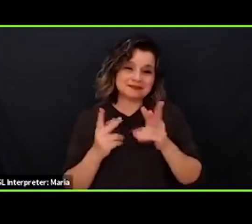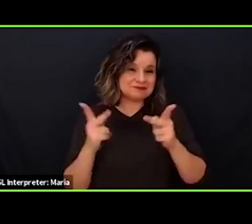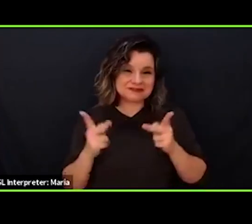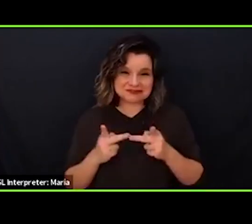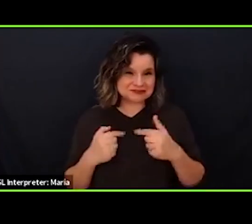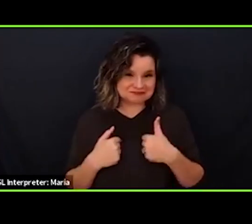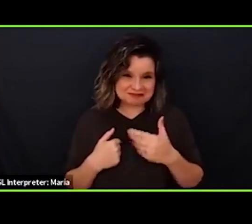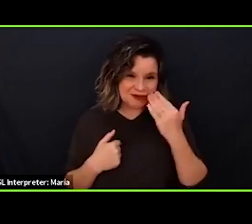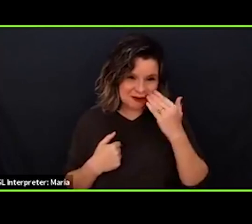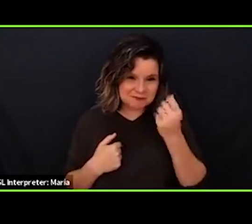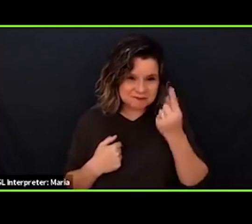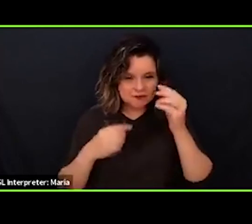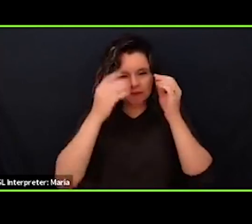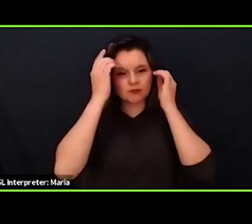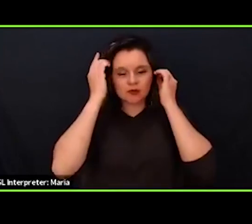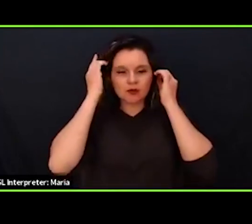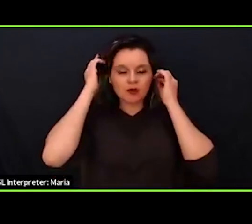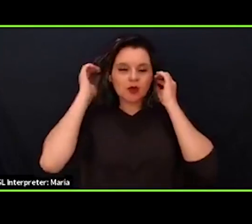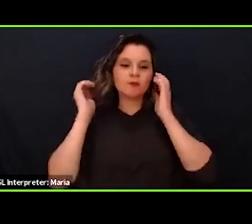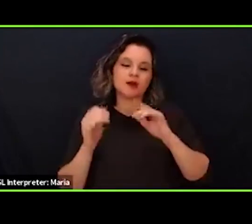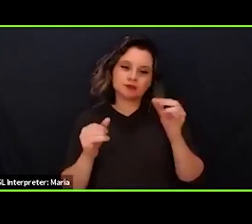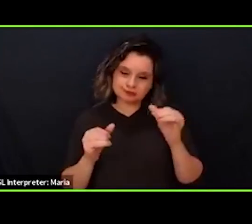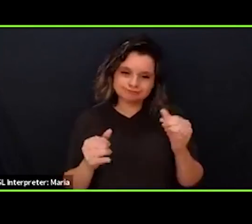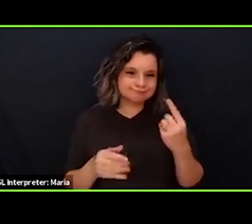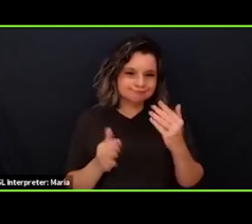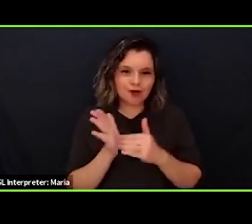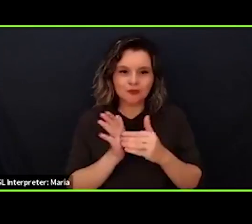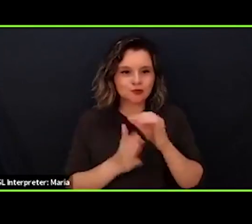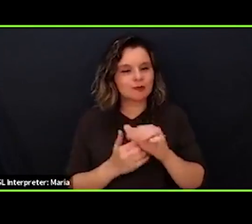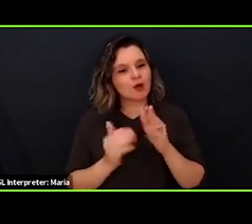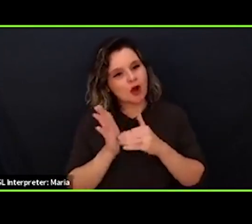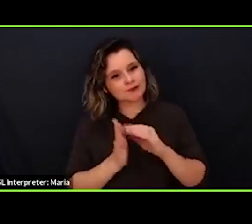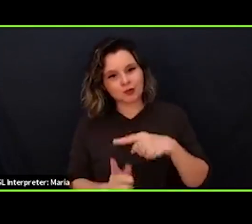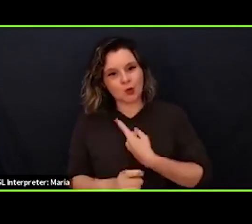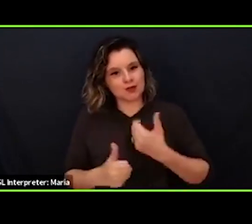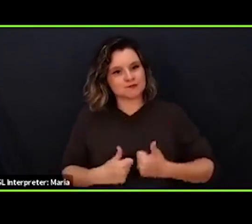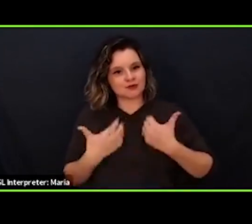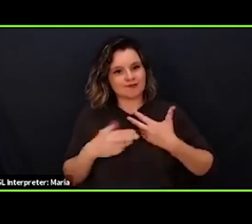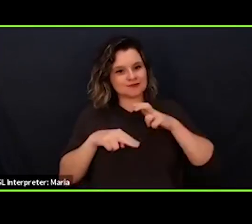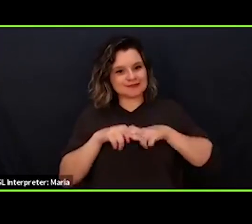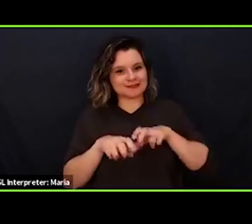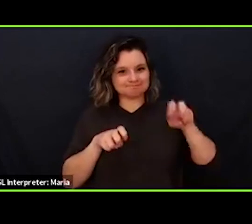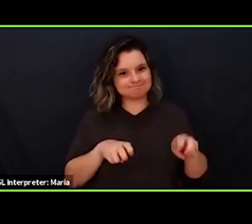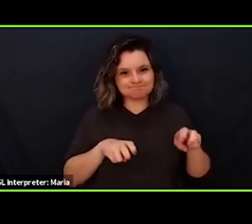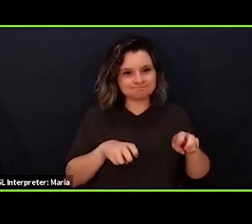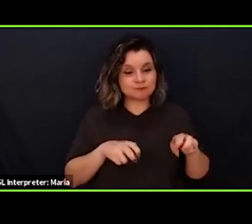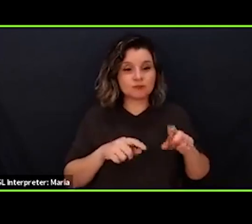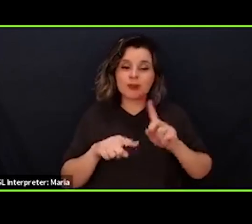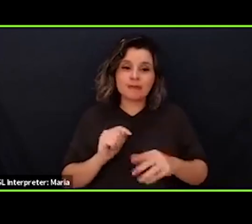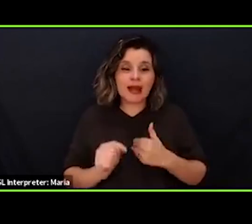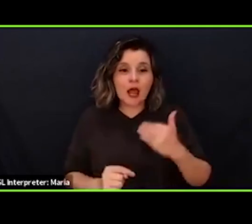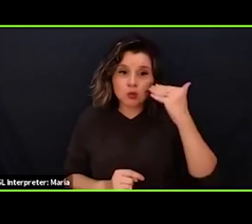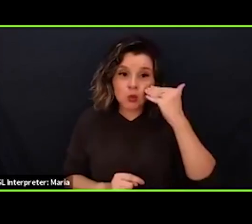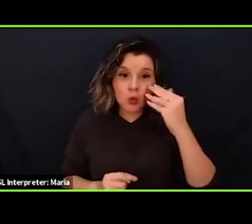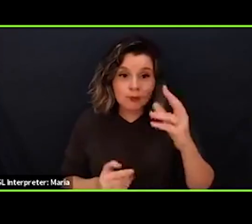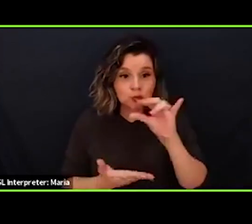in. But I do regularly do this. I am often the only survivor sitting there. But I know that by